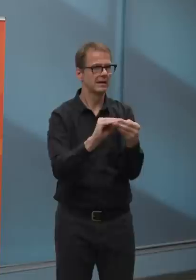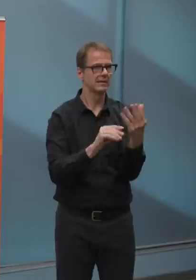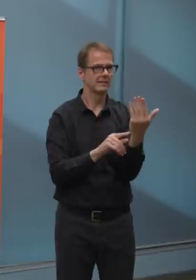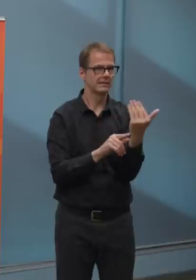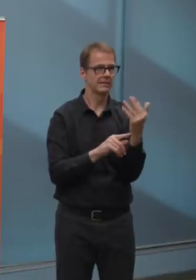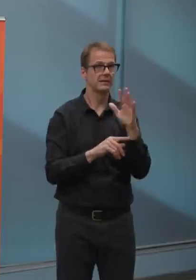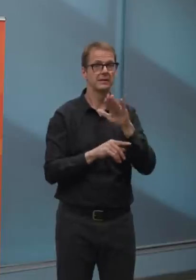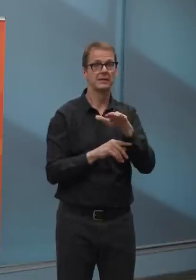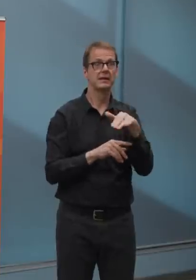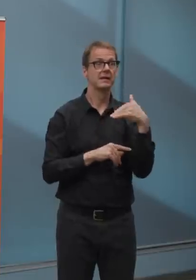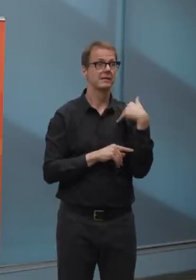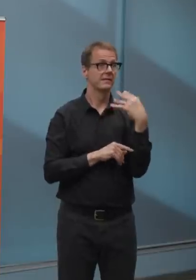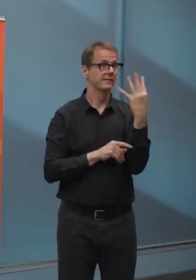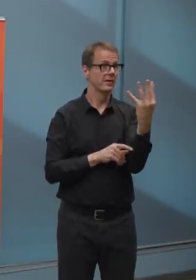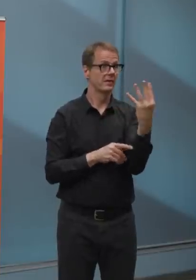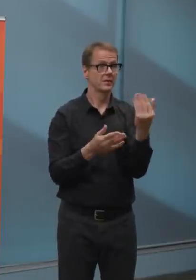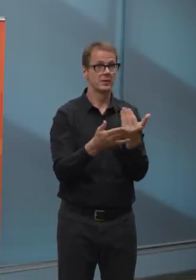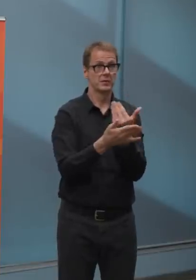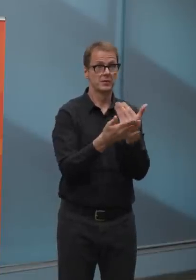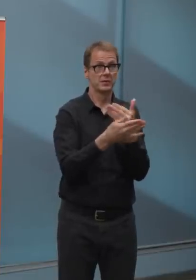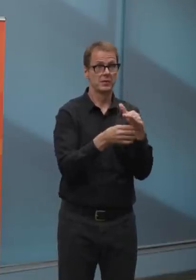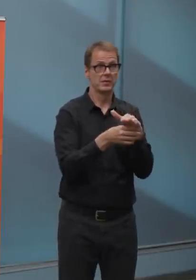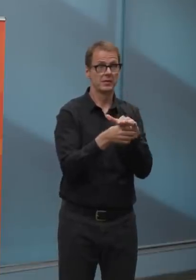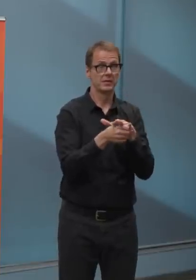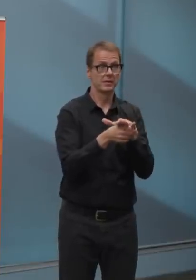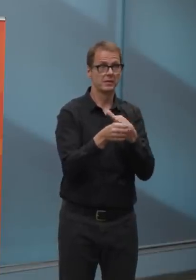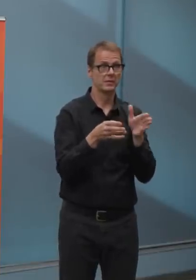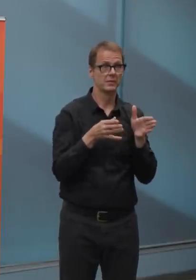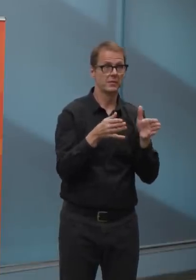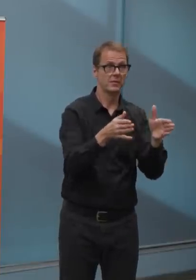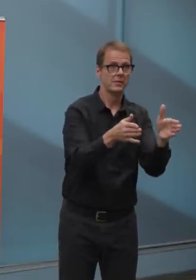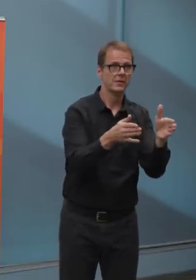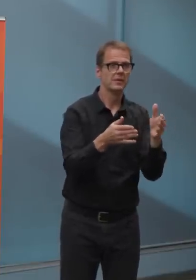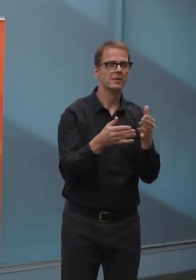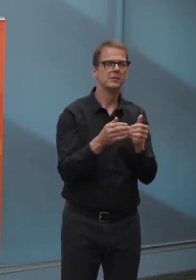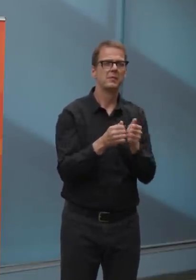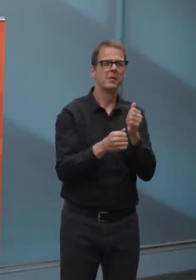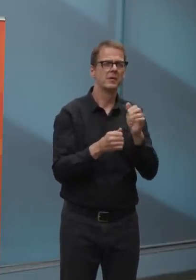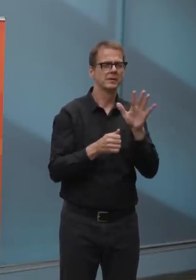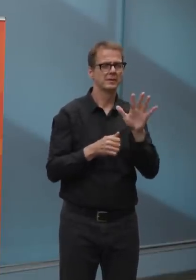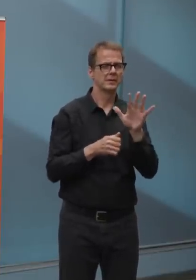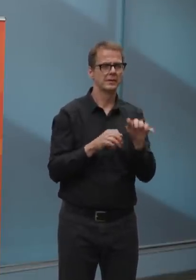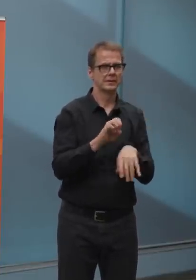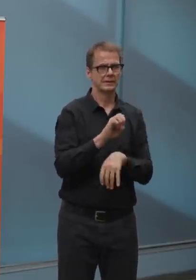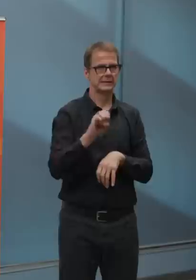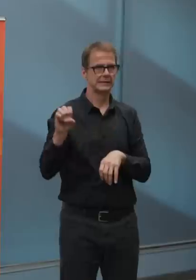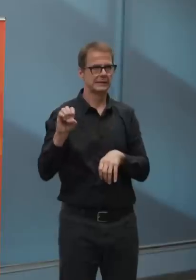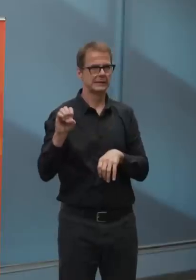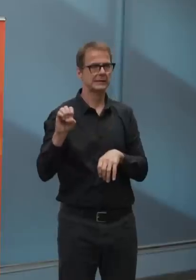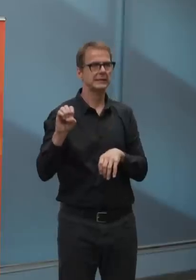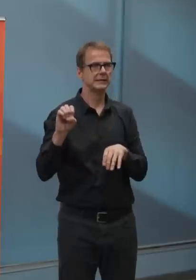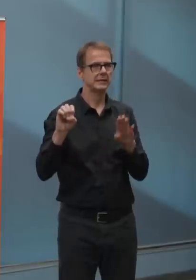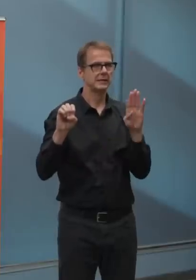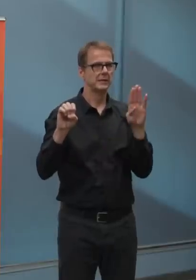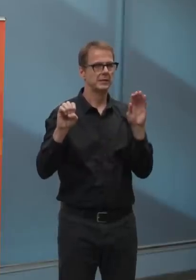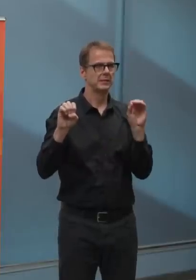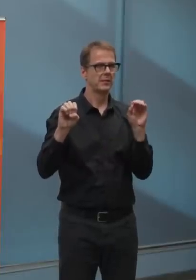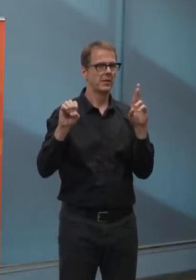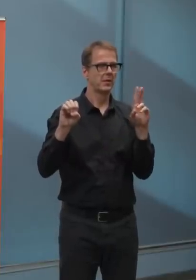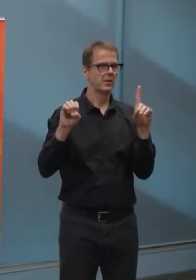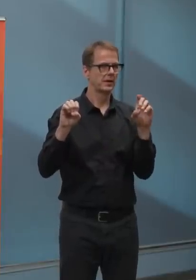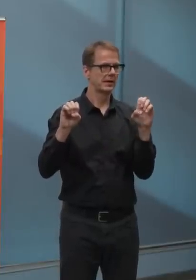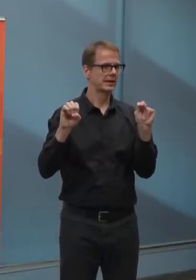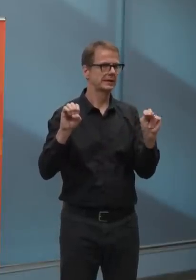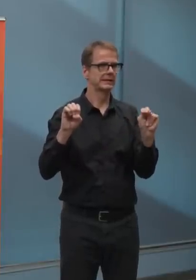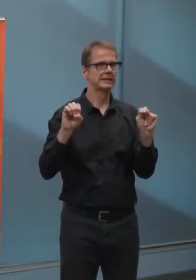locations. Essentially the areas in and around East Edmondson, Borden Park, 112th Avenue adjacent to